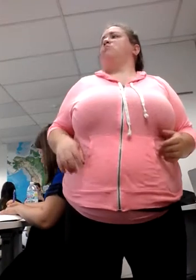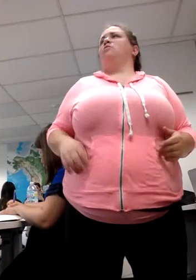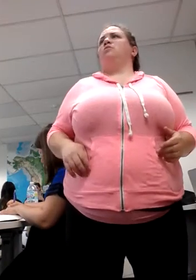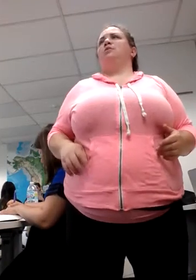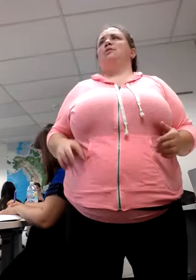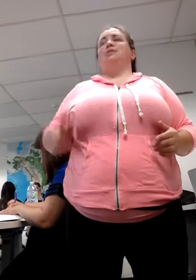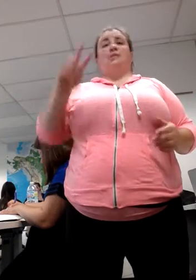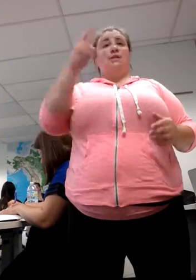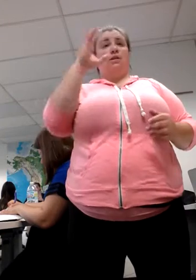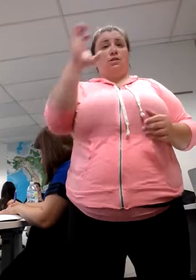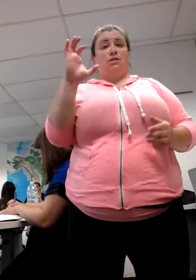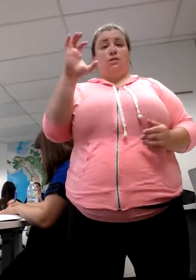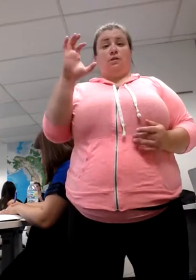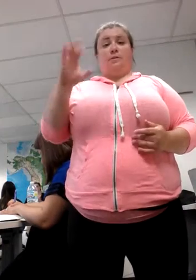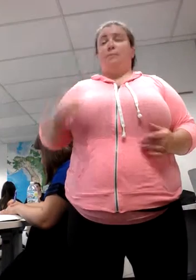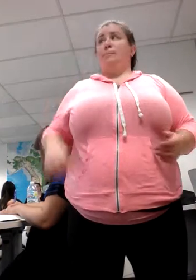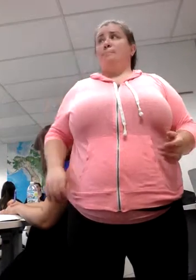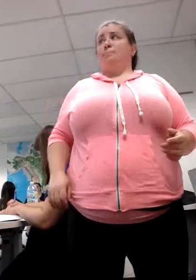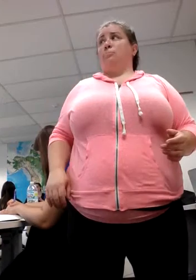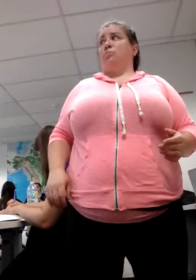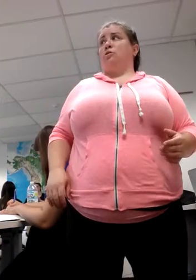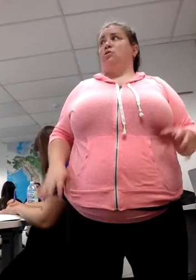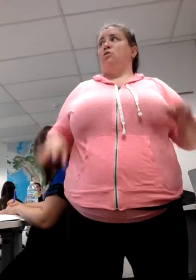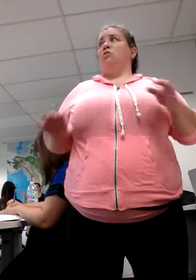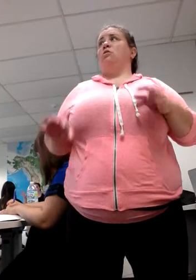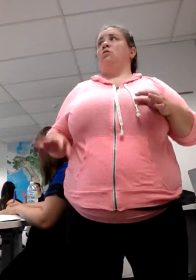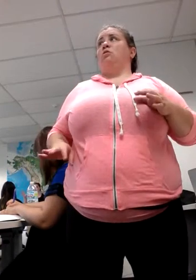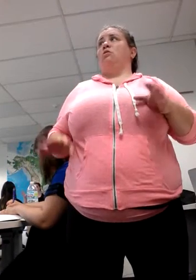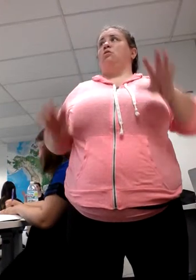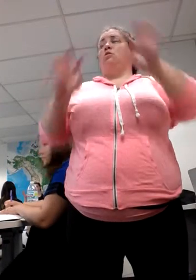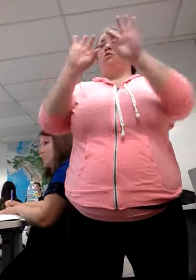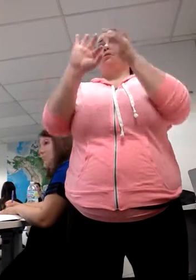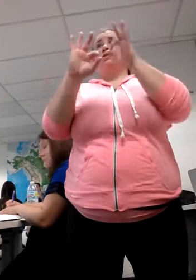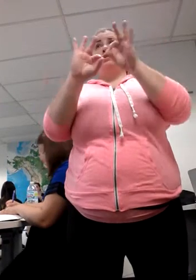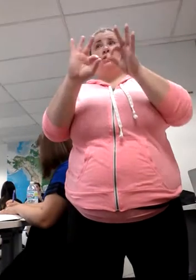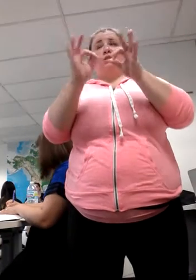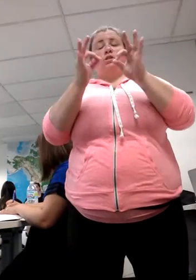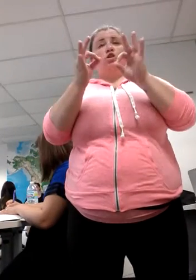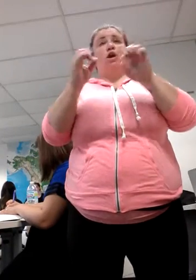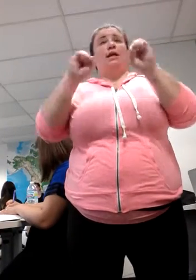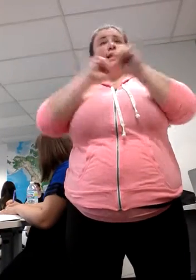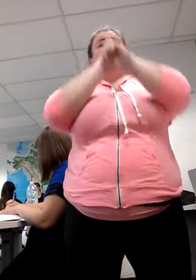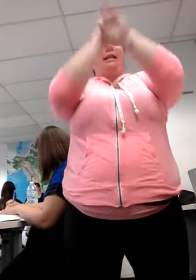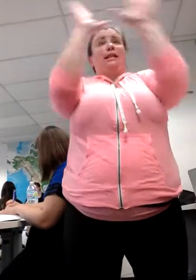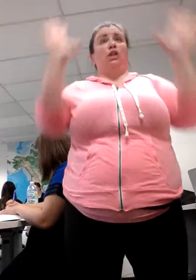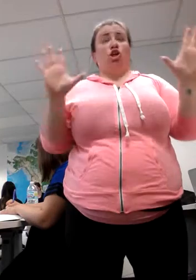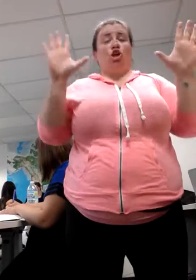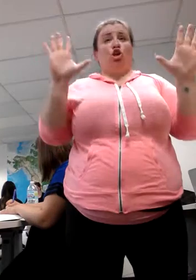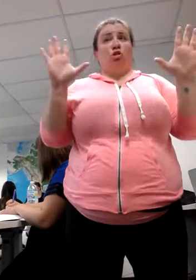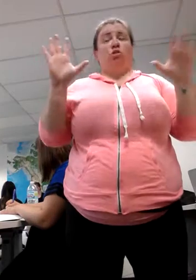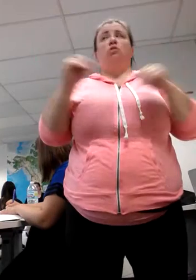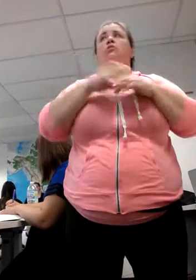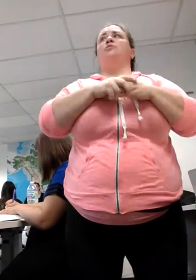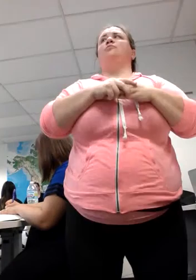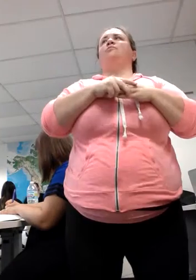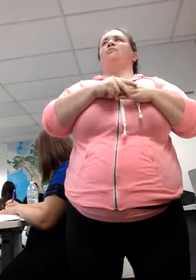is the interpretation clearly articulated? If we're going from